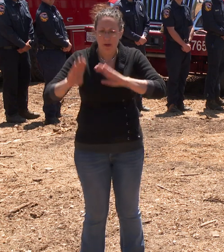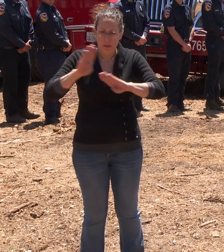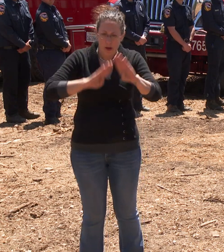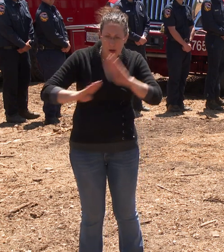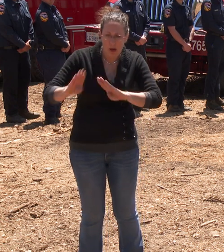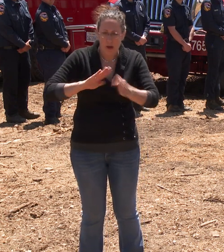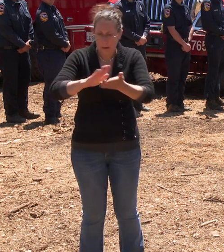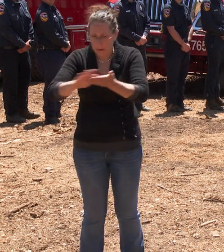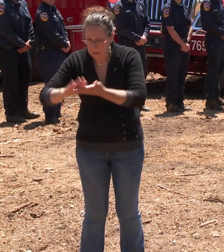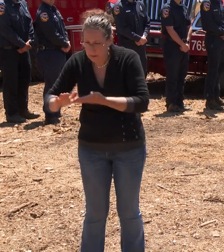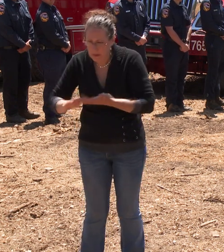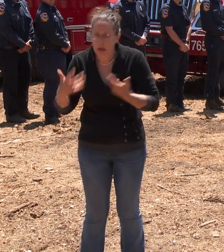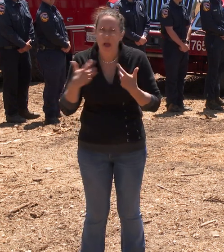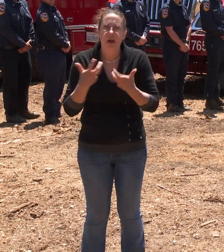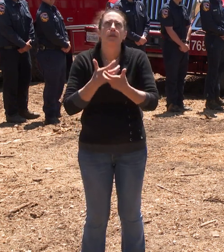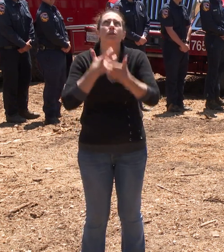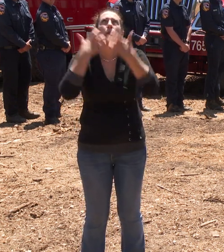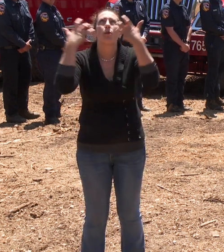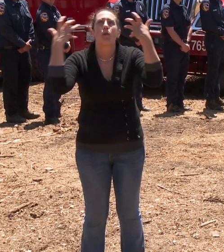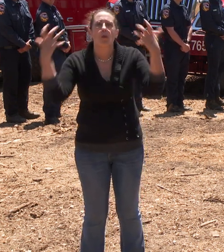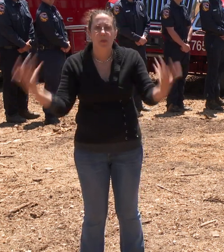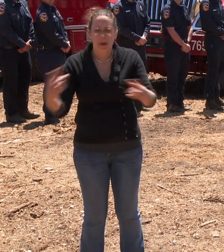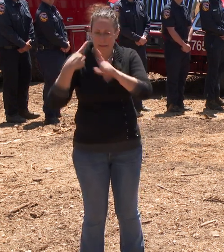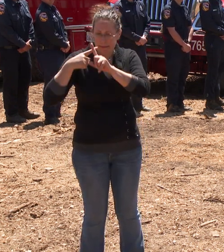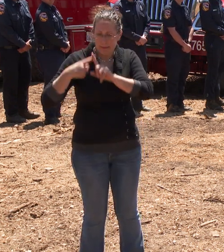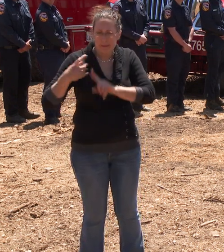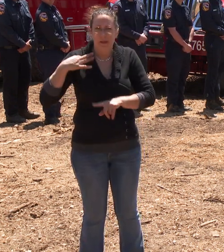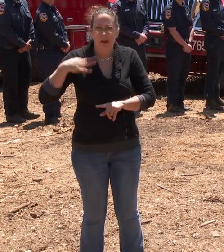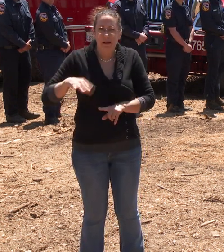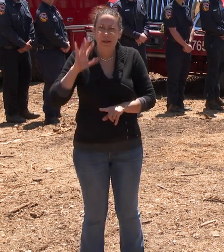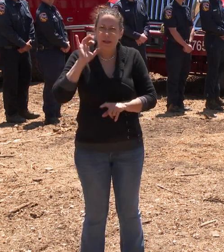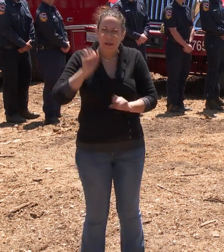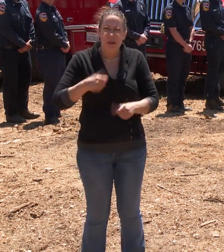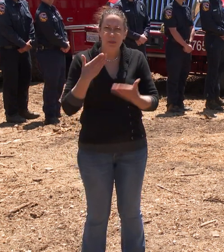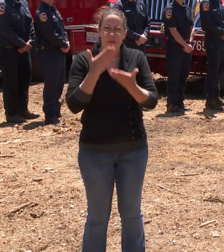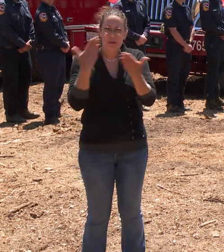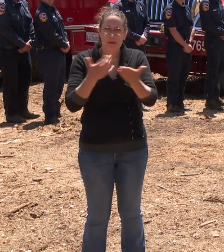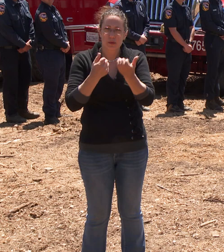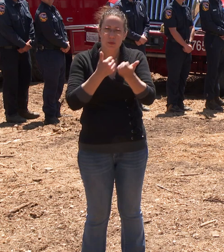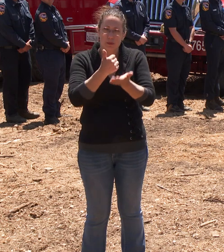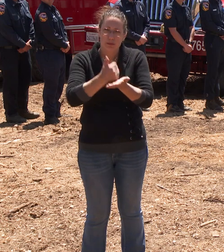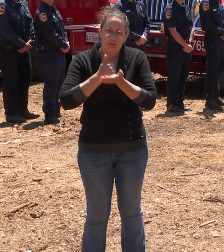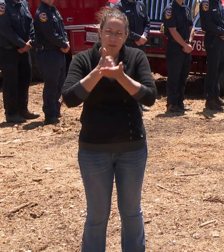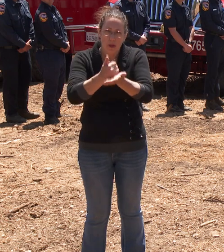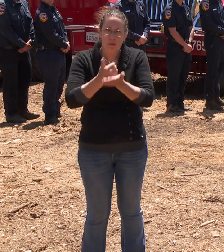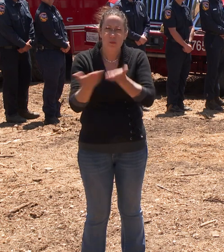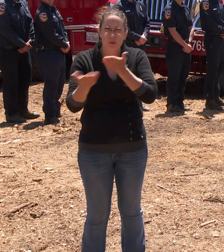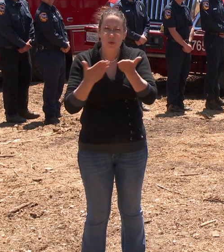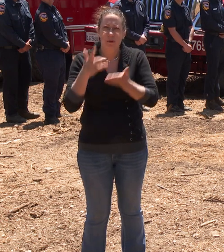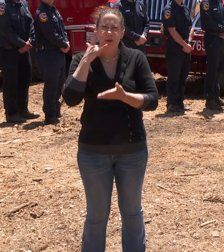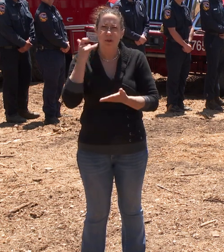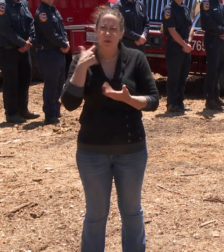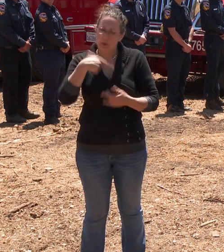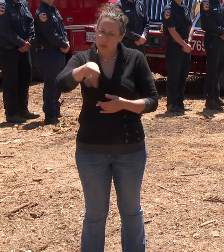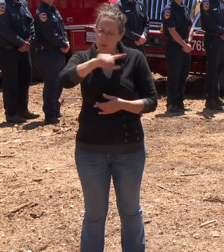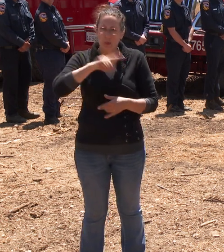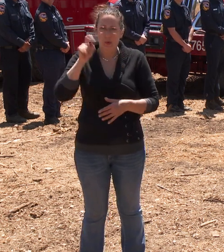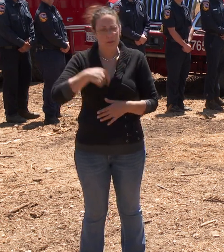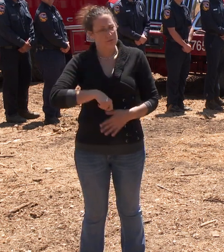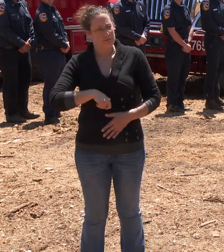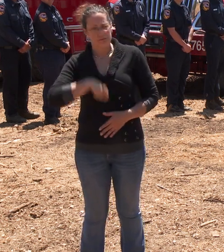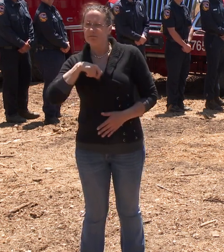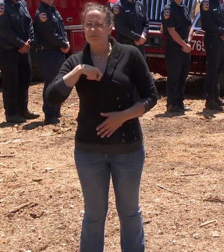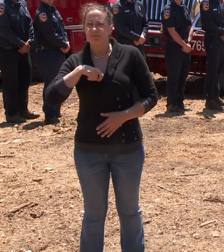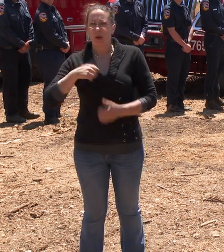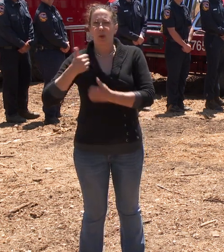decontamination. We have a ton of assets that can be there for Californians when they in their time of need. I am very proud to say that the